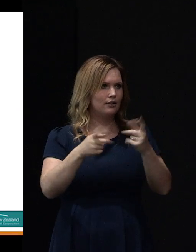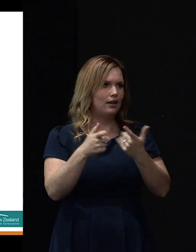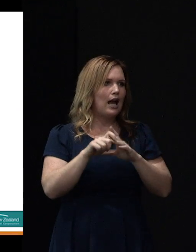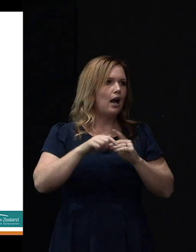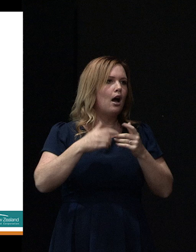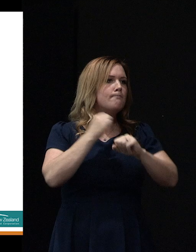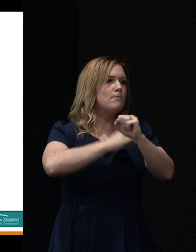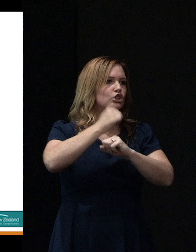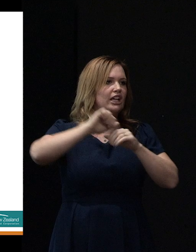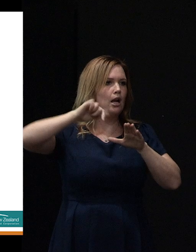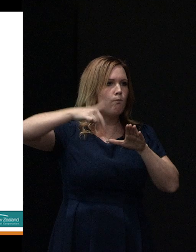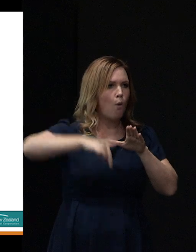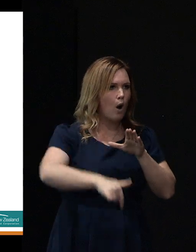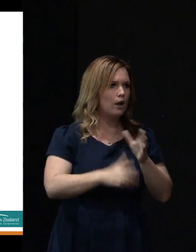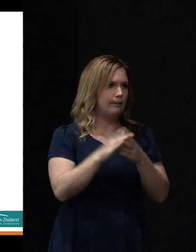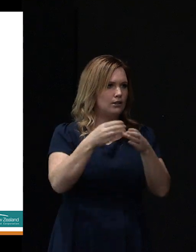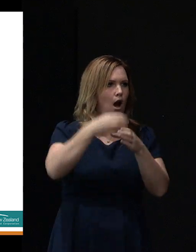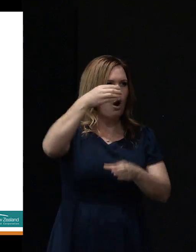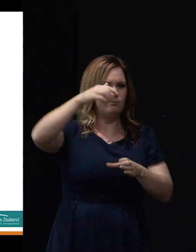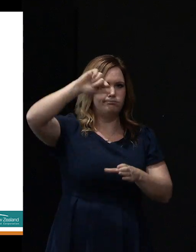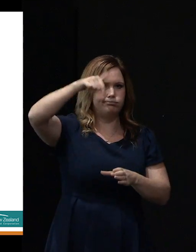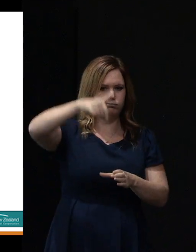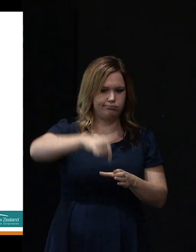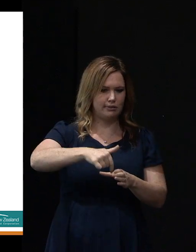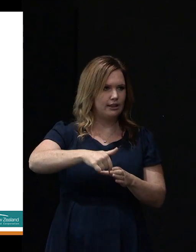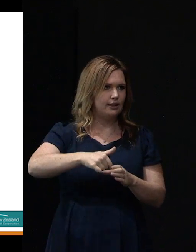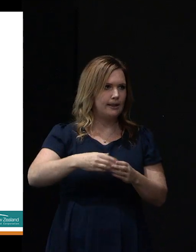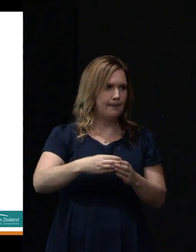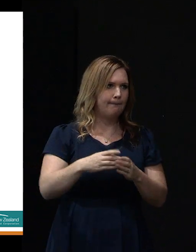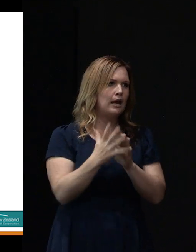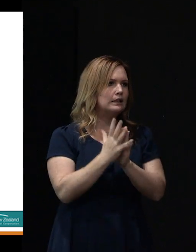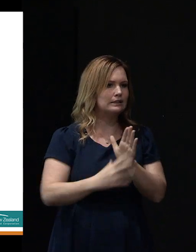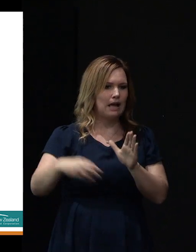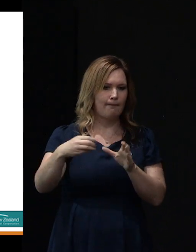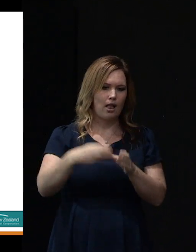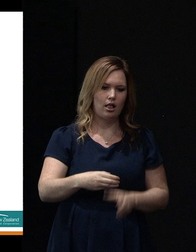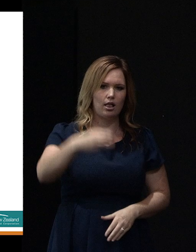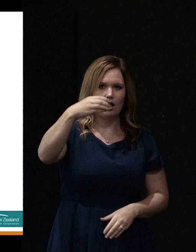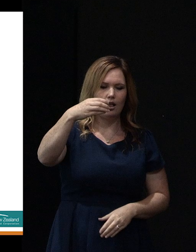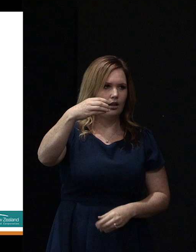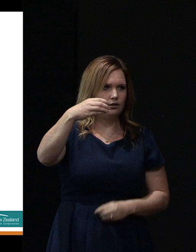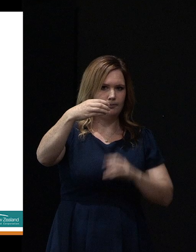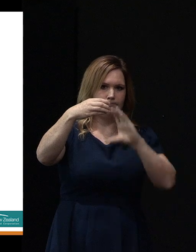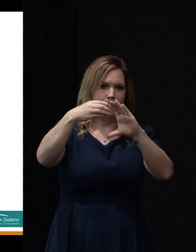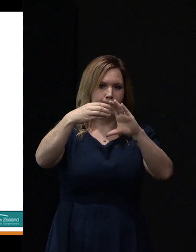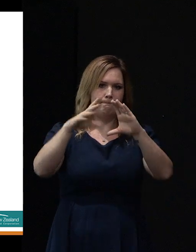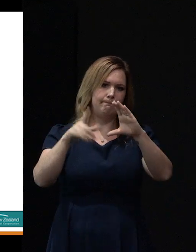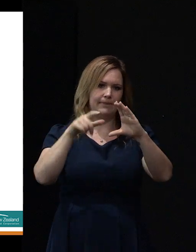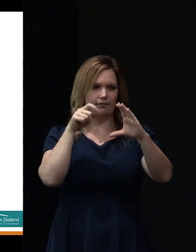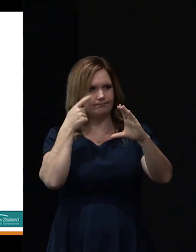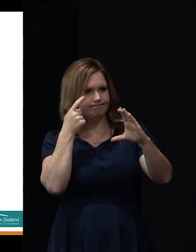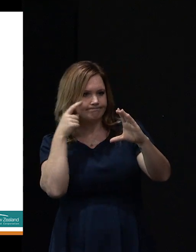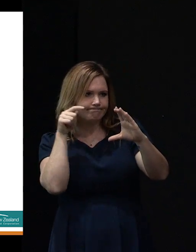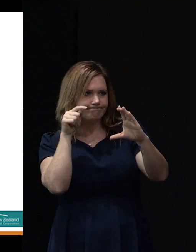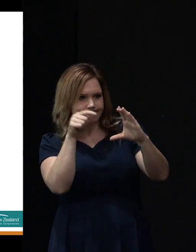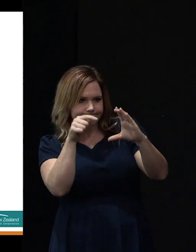boreholes where we physically drill a borehole and recover some core. We recover a soil sample so that we can look at it and poke it and